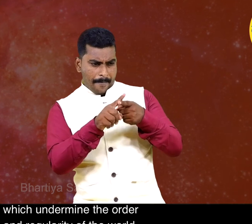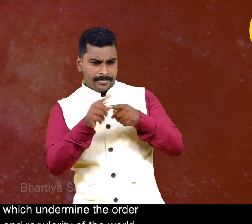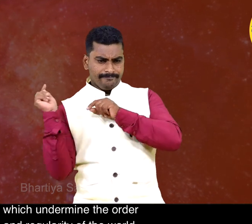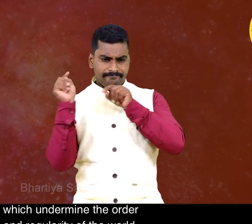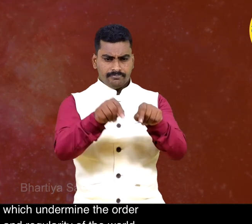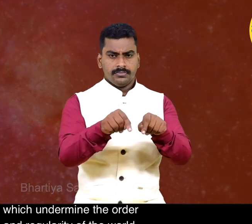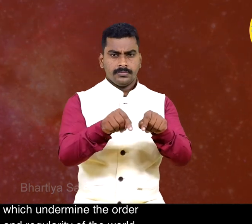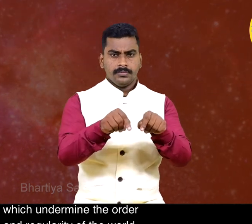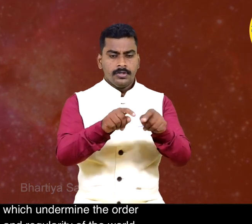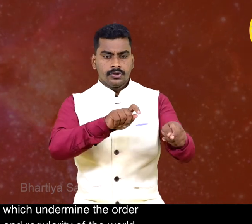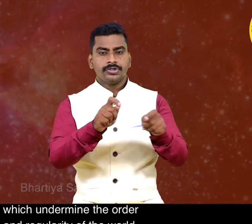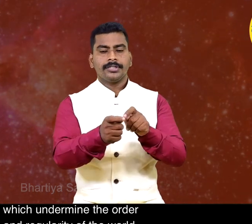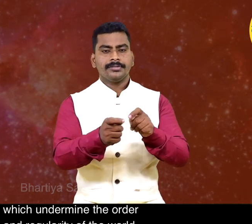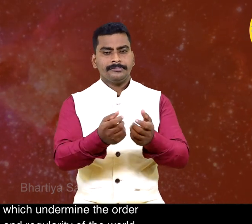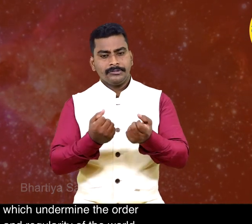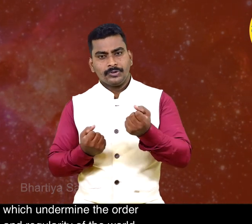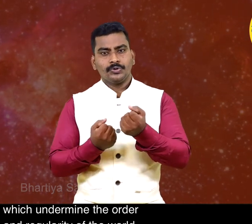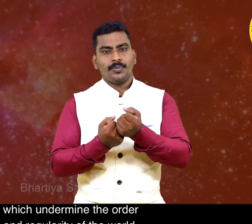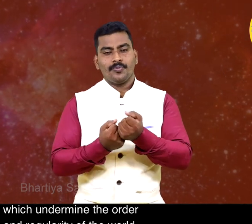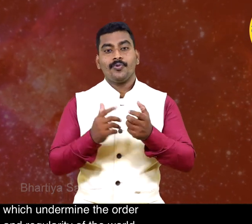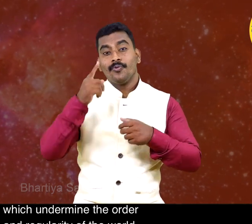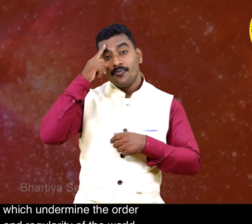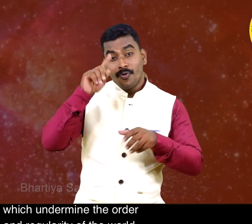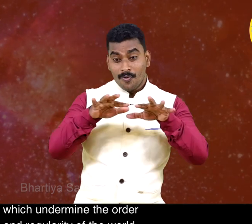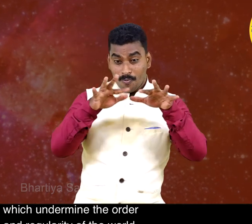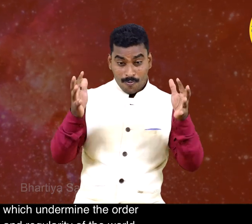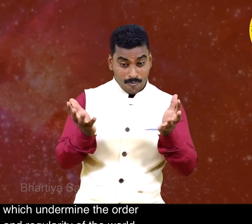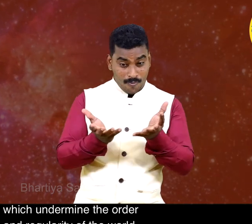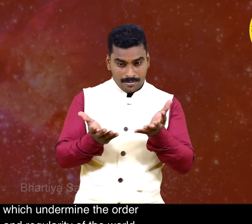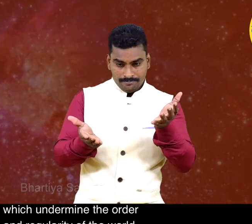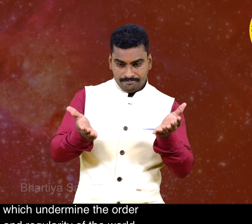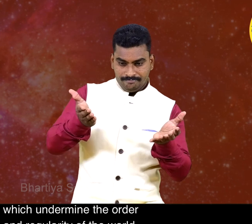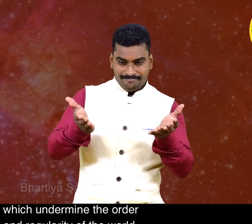which undermine the order and regularity of the world.